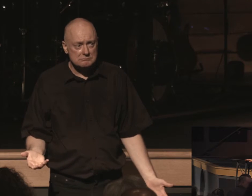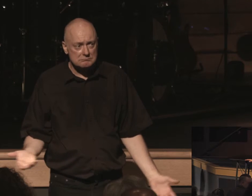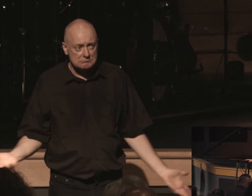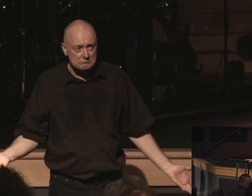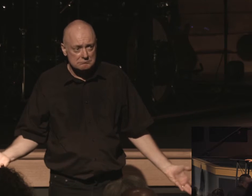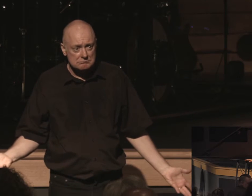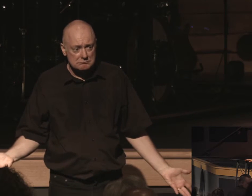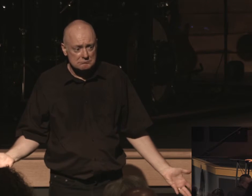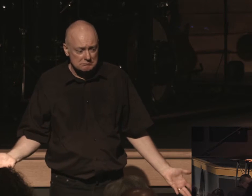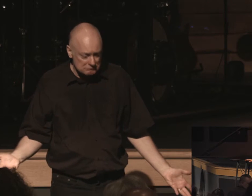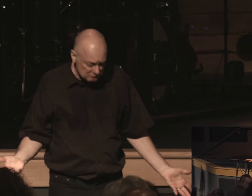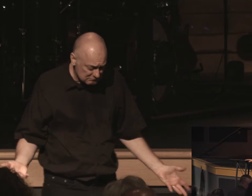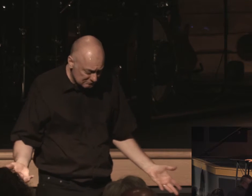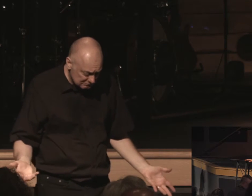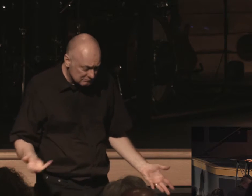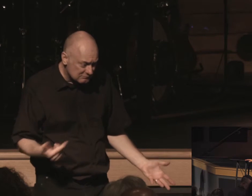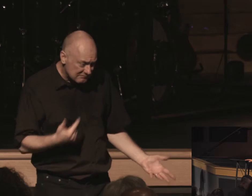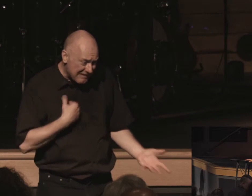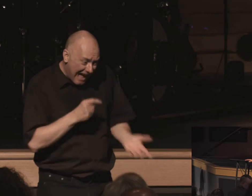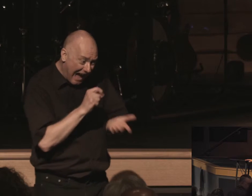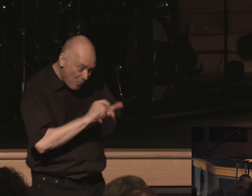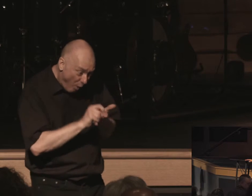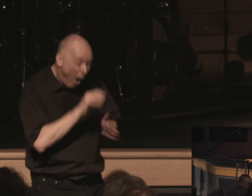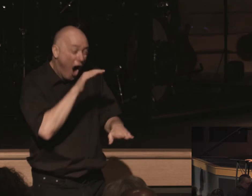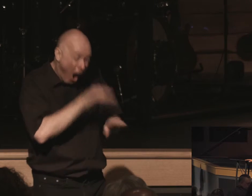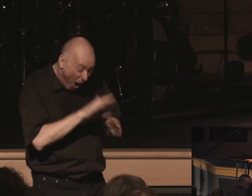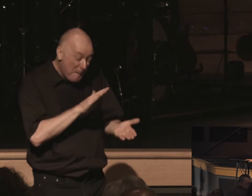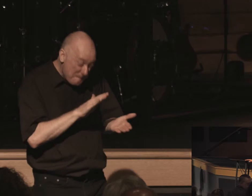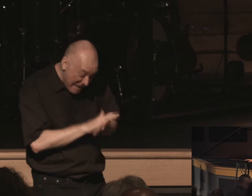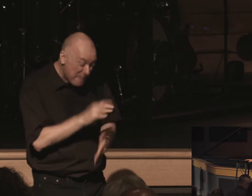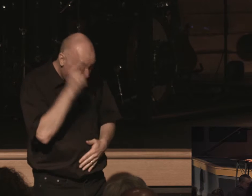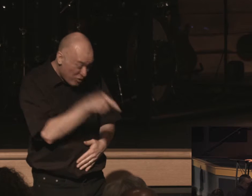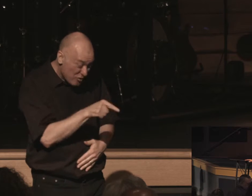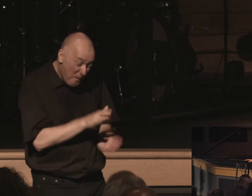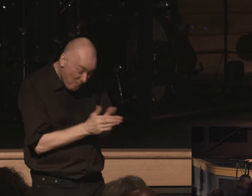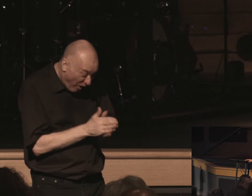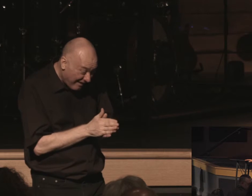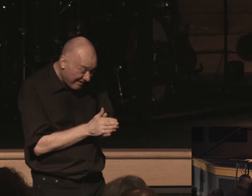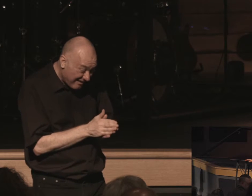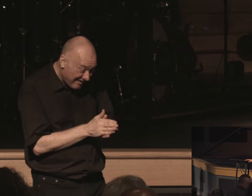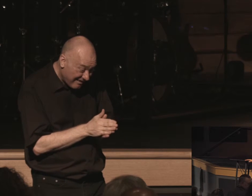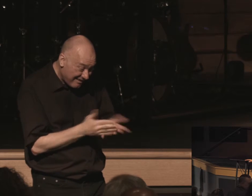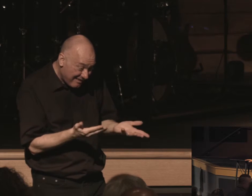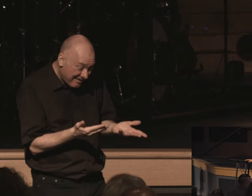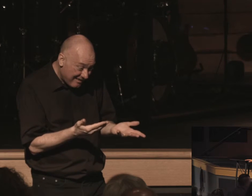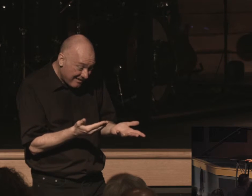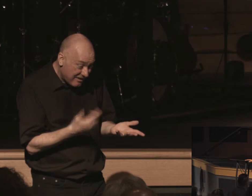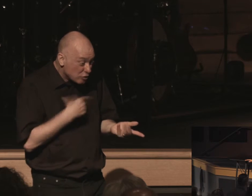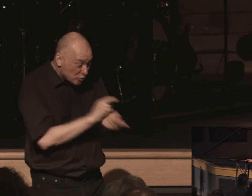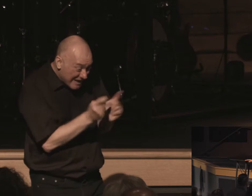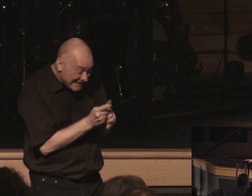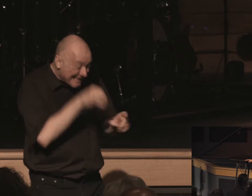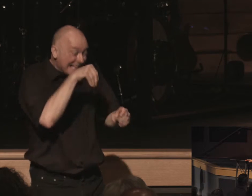i wrote down on paper a book that was translated into your language